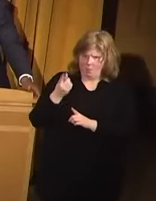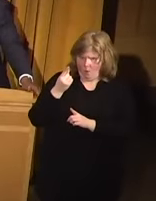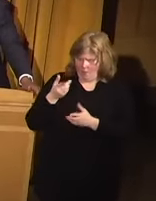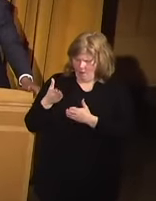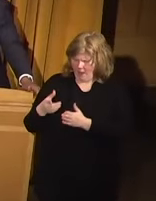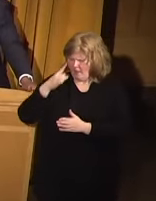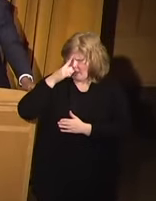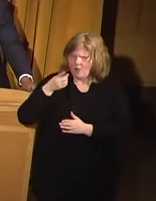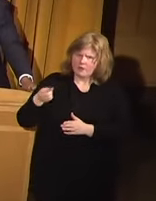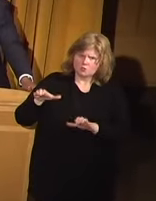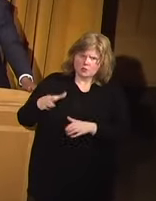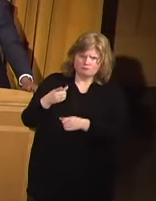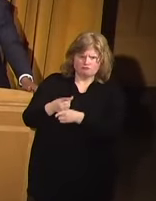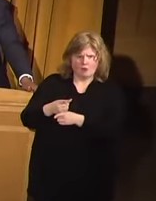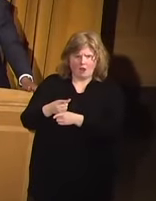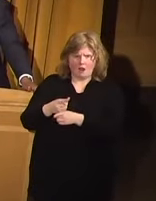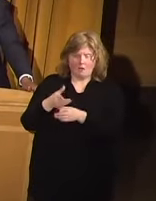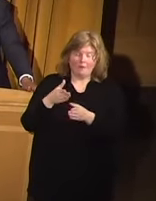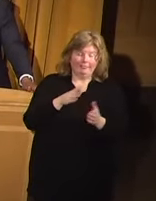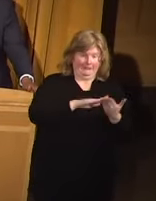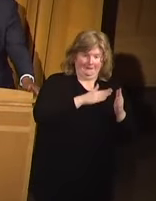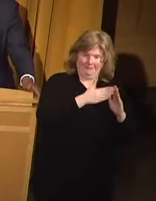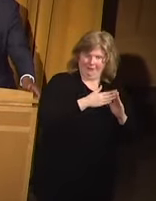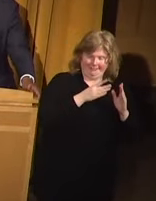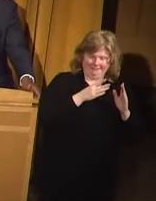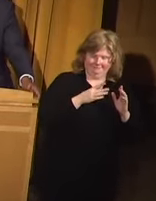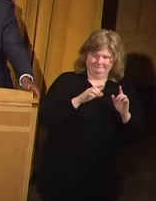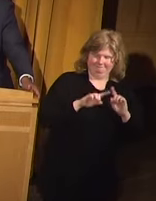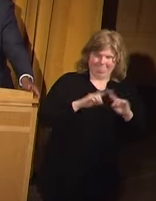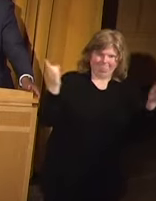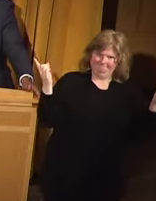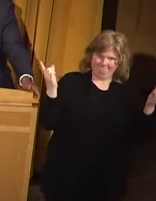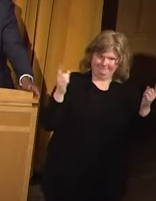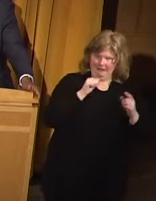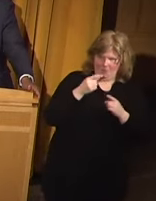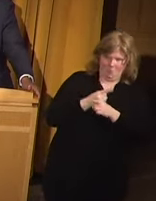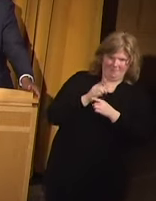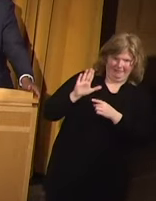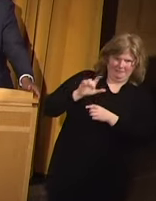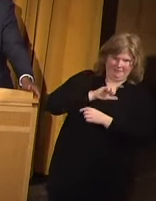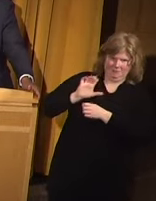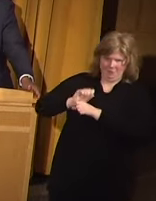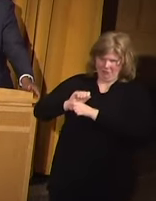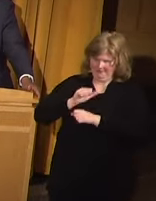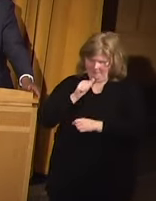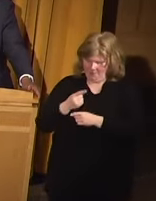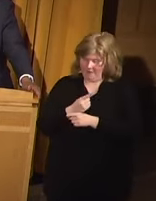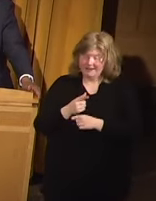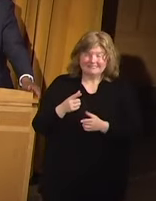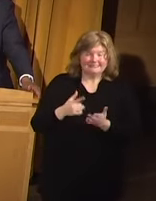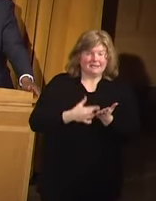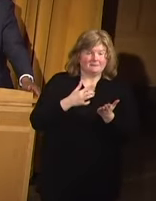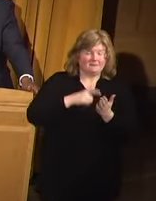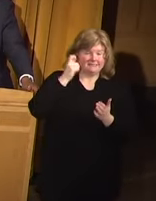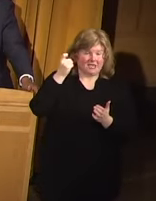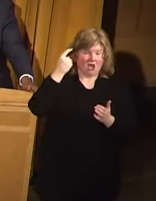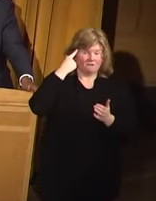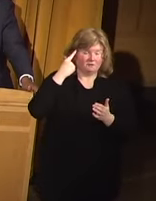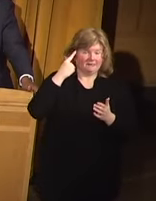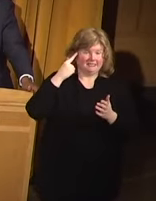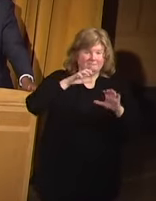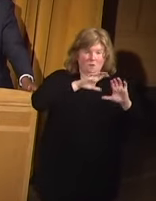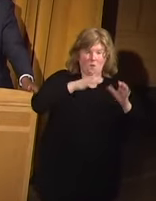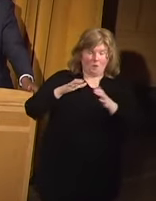thinking that they're doing things right. The community sees it as completely inappropriate. And then sometimes even the government entities involved